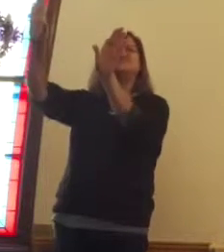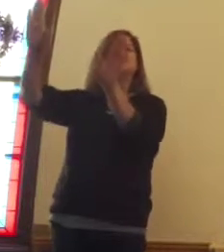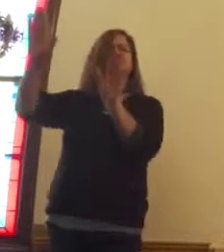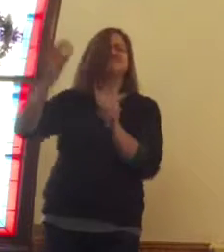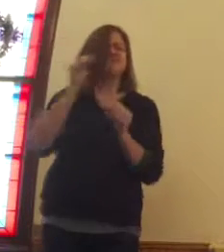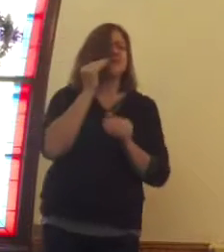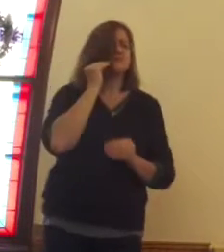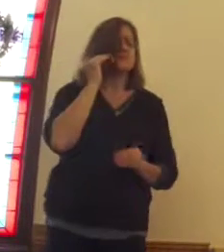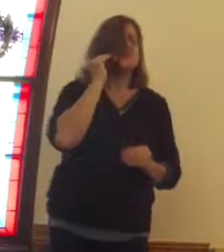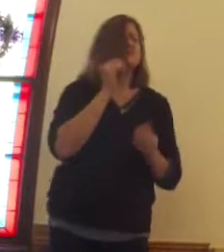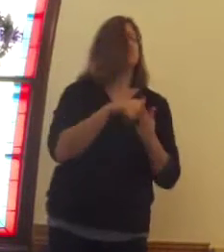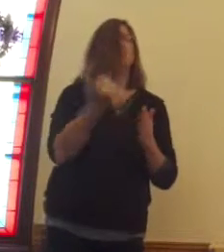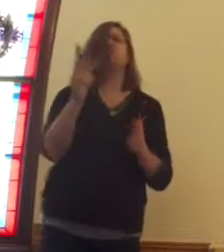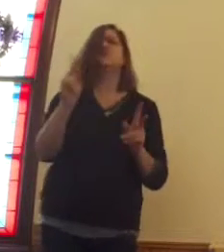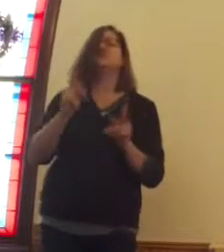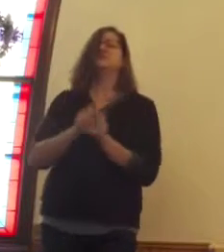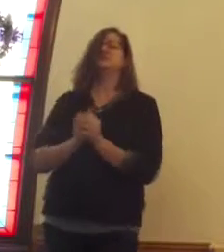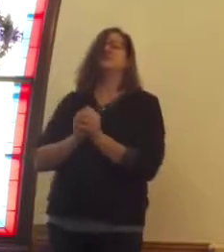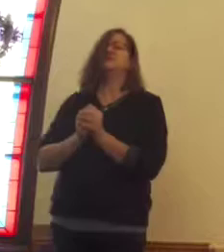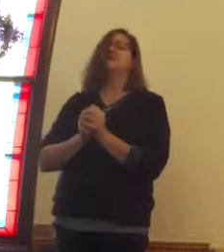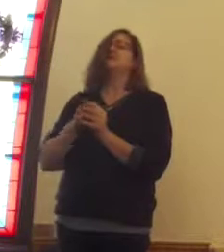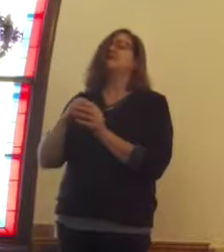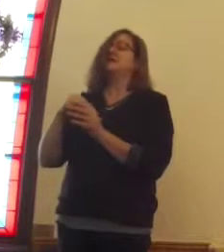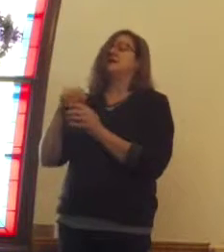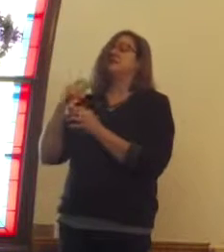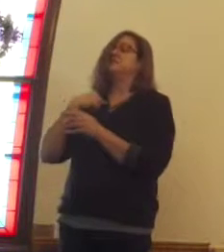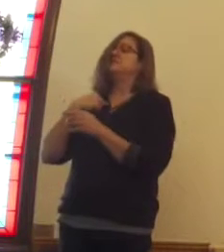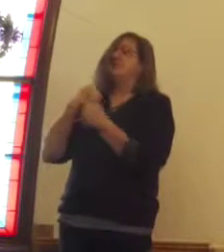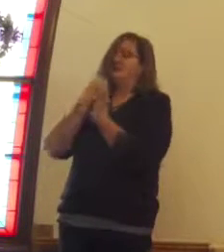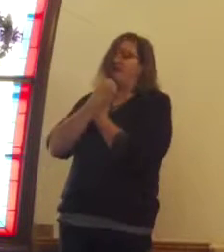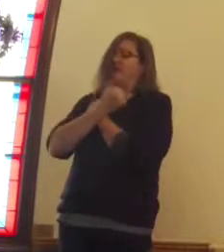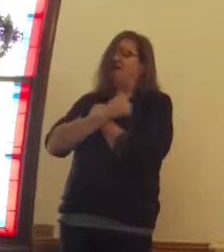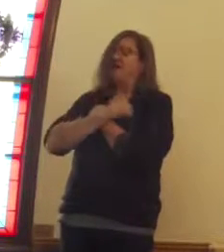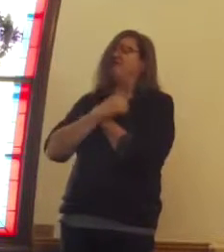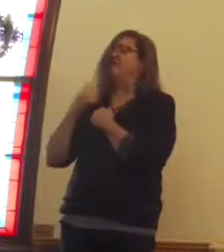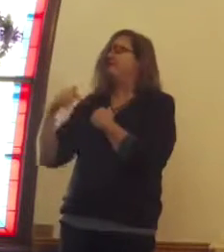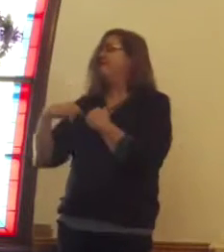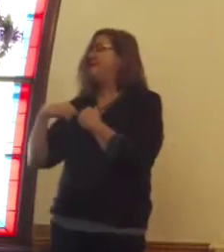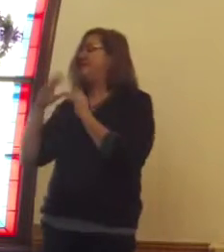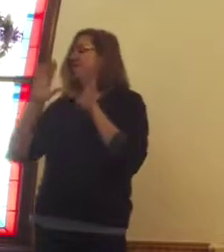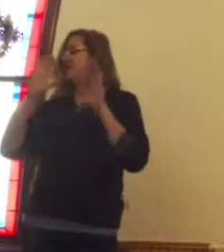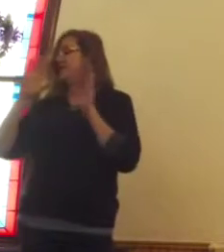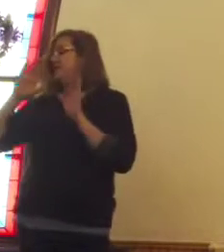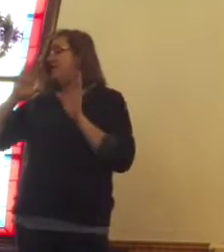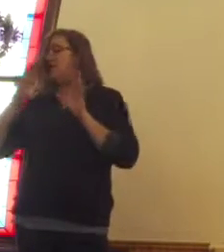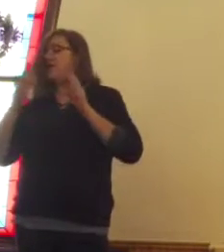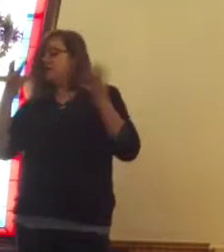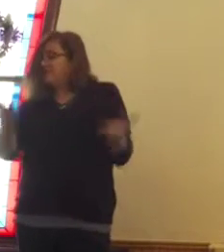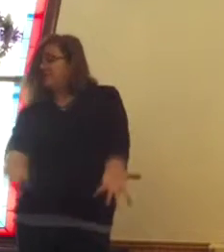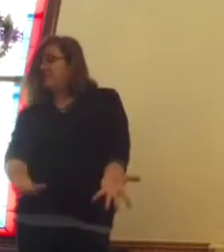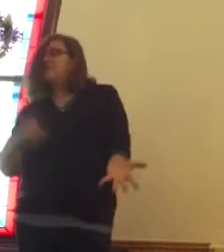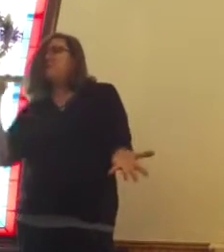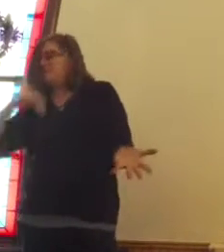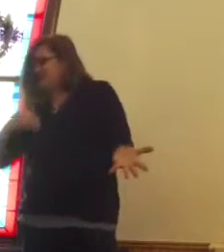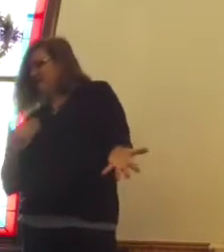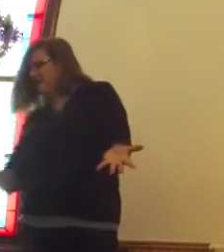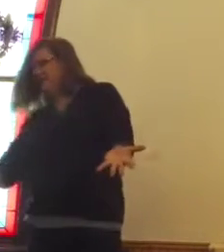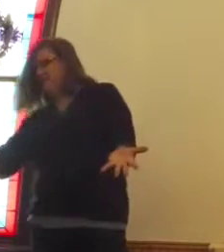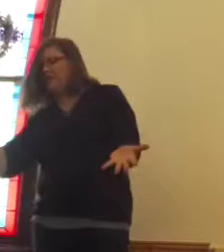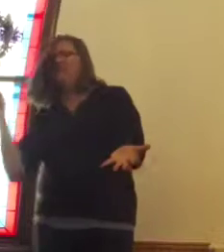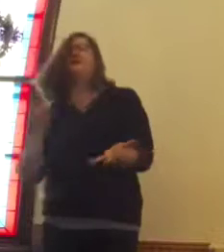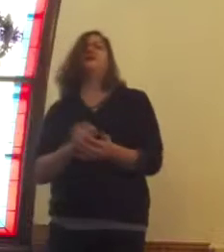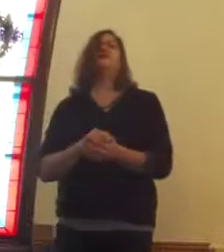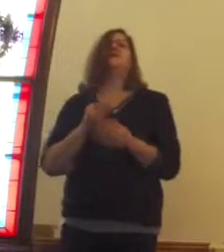Love is kind through the haired and the tired. Love doesn't envy another's home